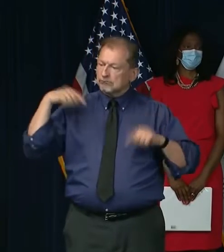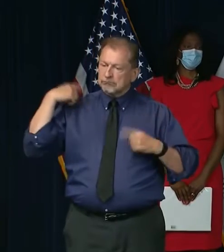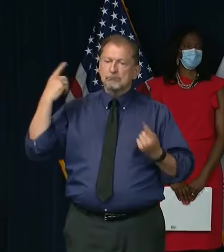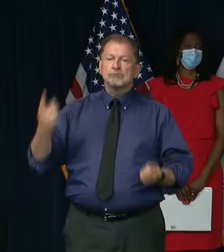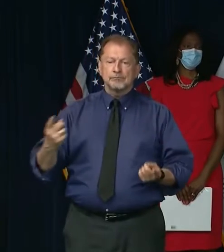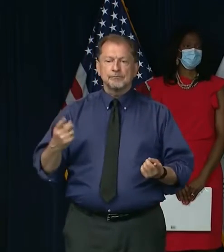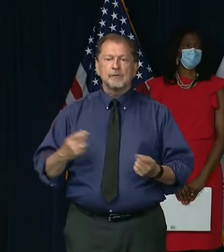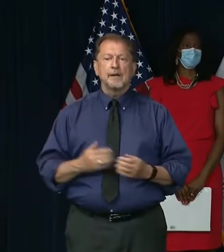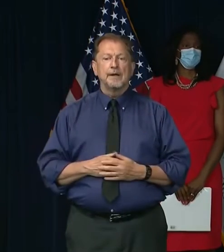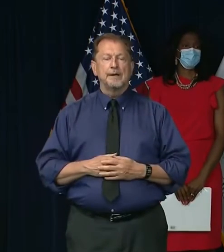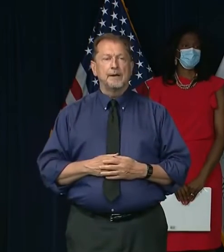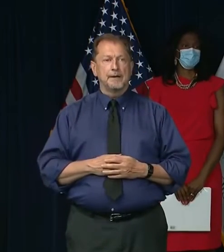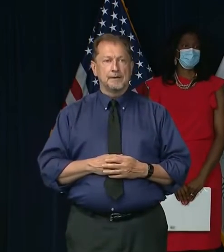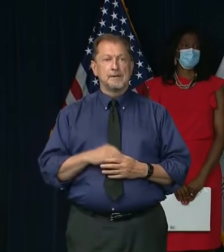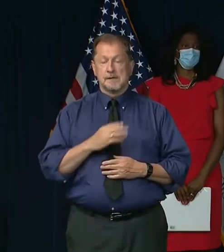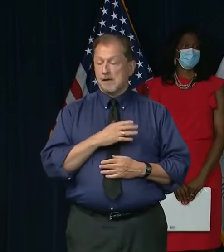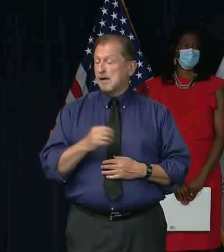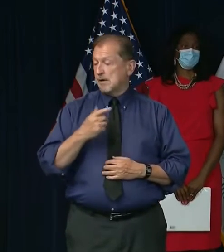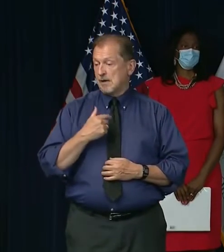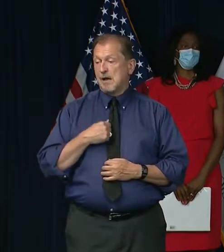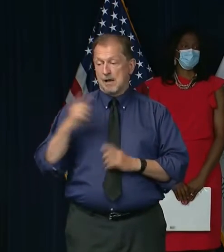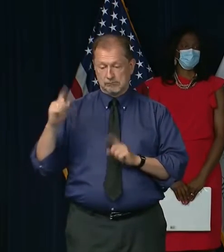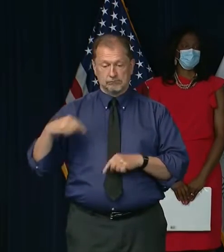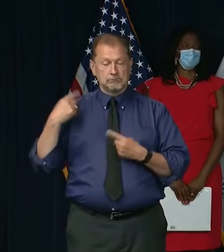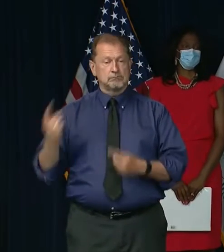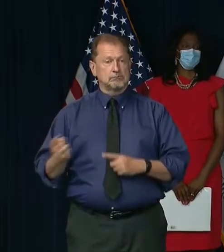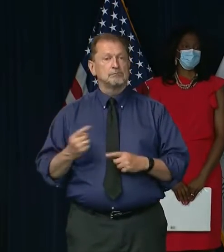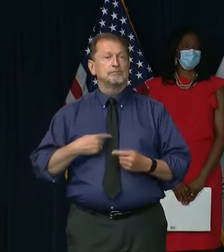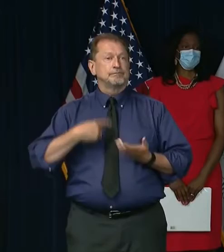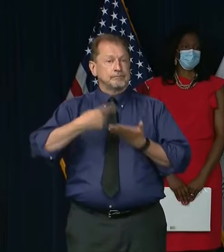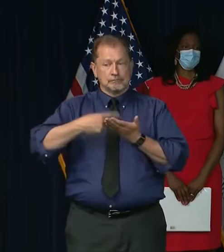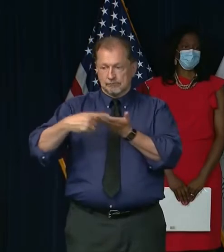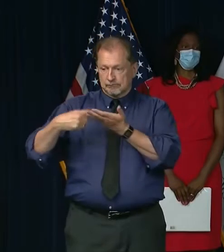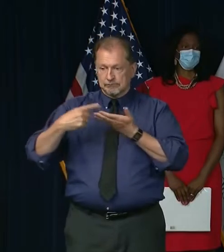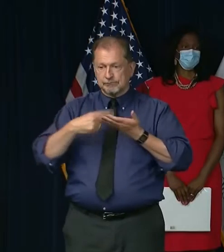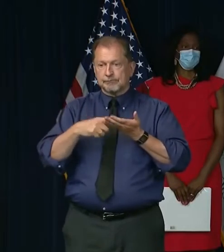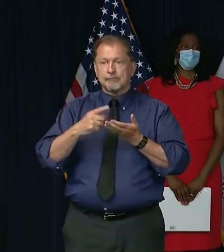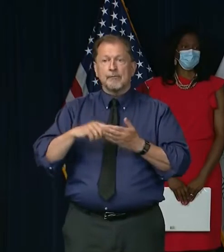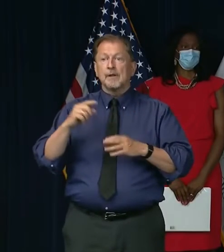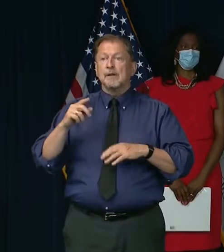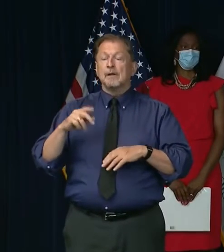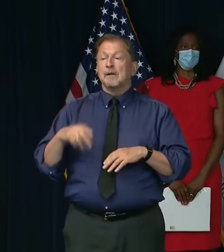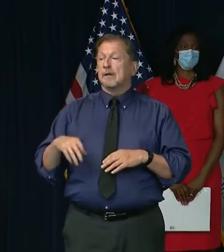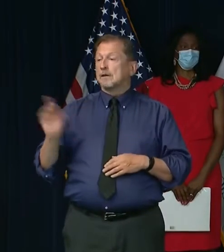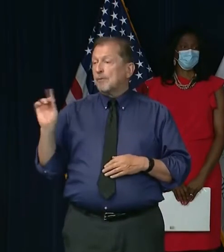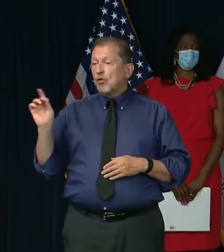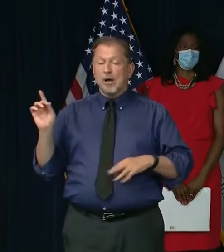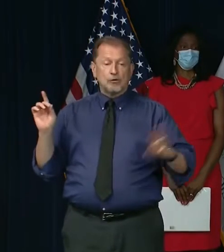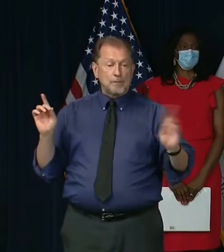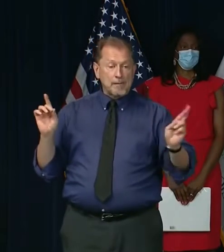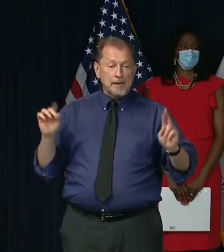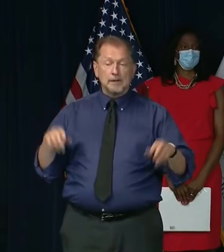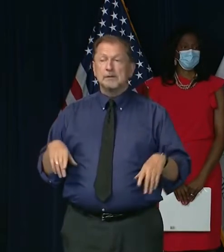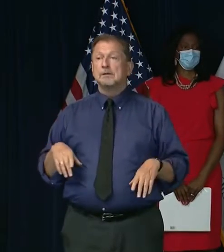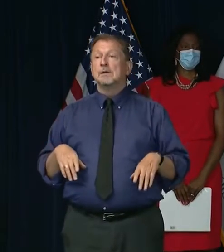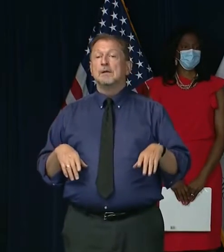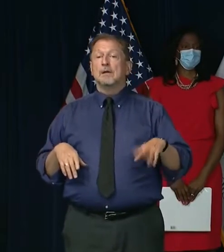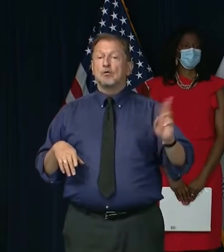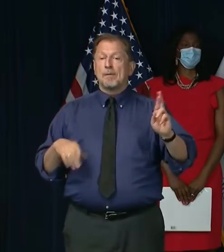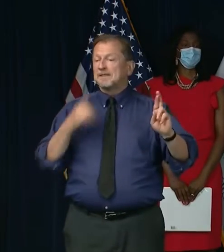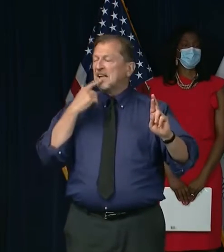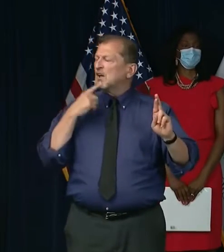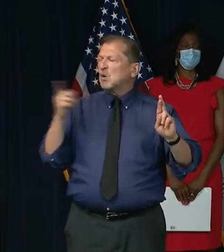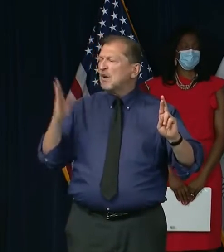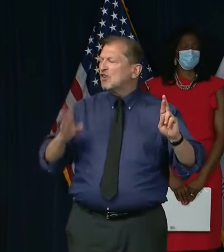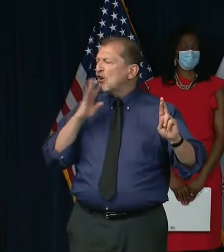And all the way along, I've been, you know, having conversations, even with people on the other side of the aisle who deny that those conversations take